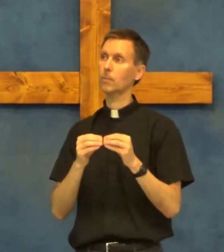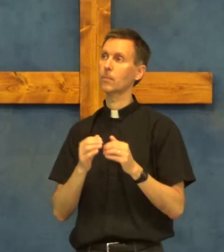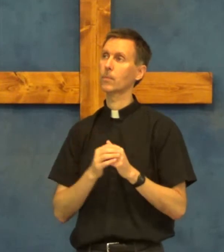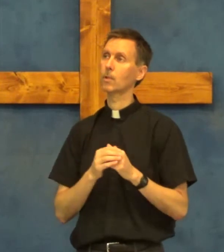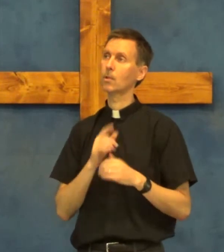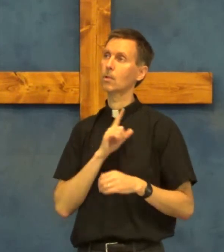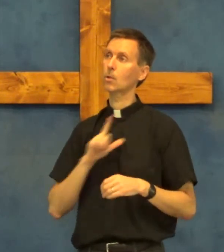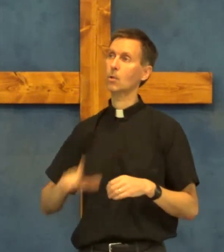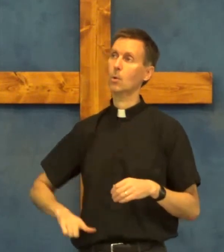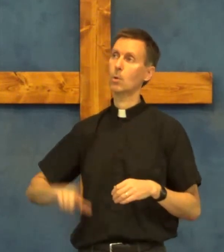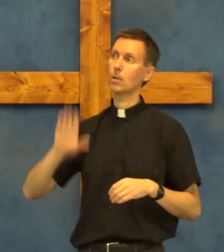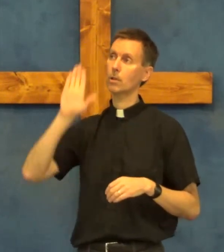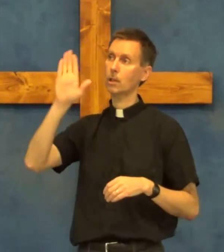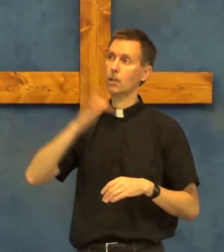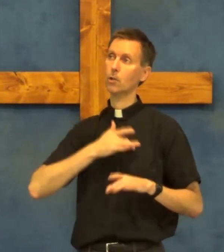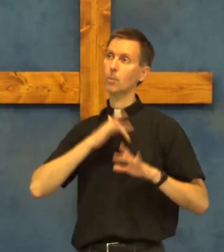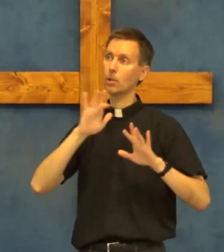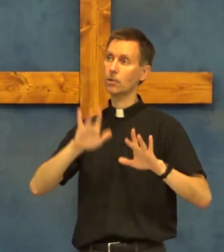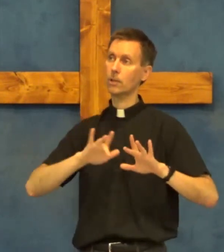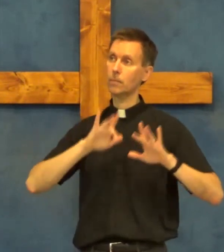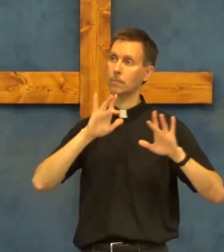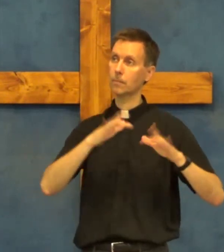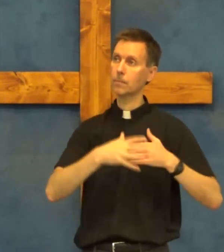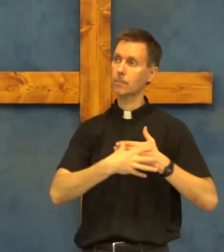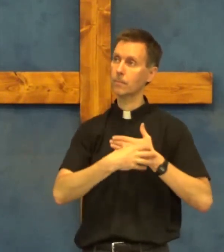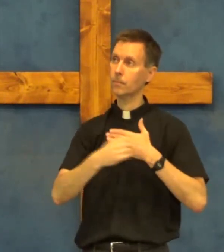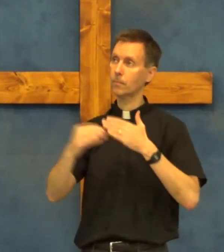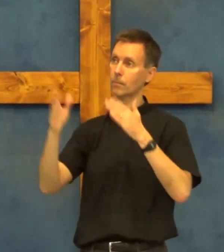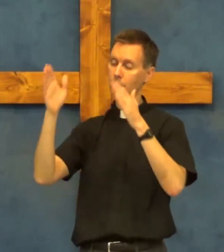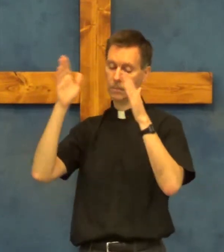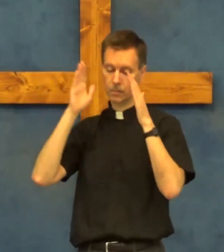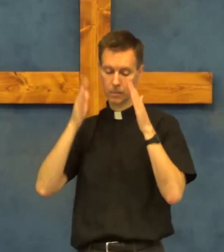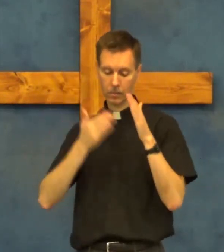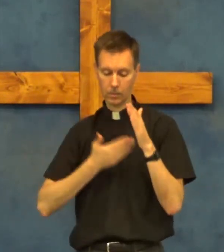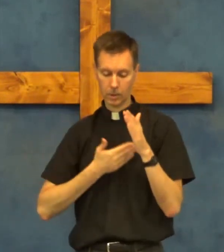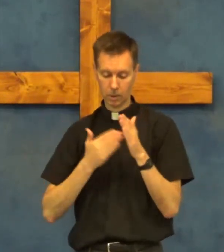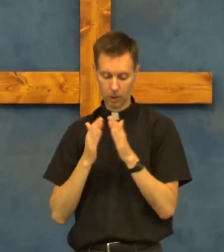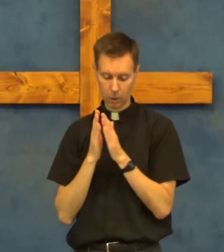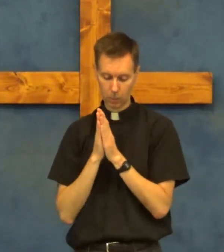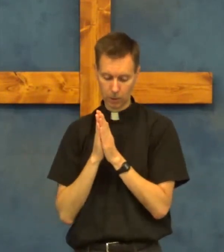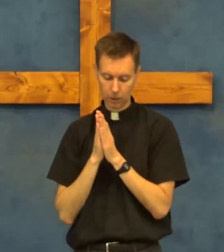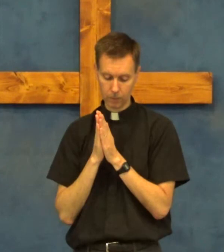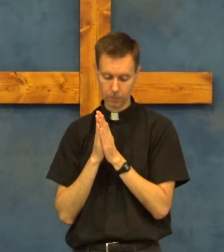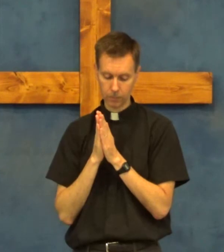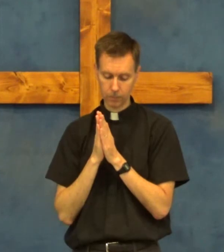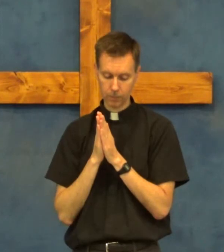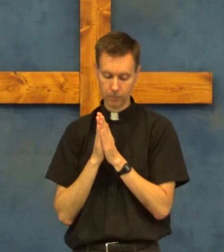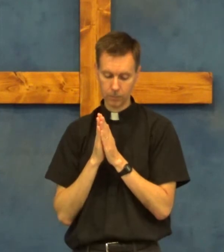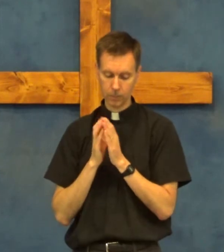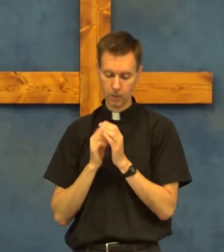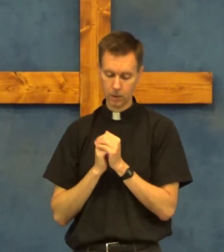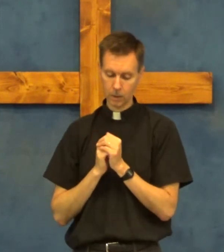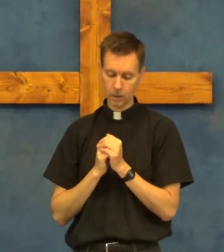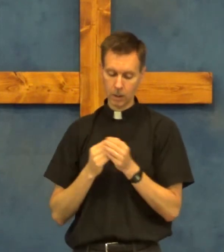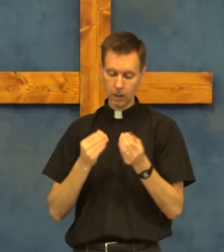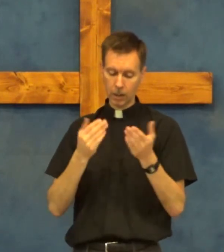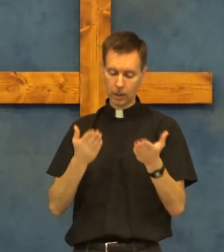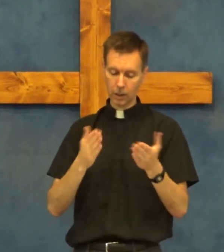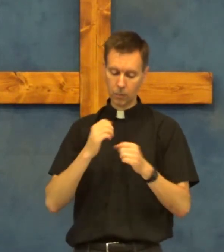Lord in your mercy hear our prayer give